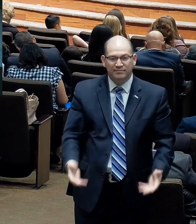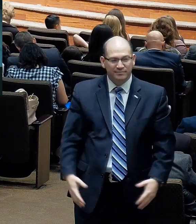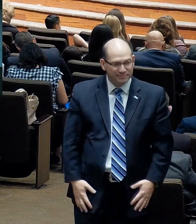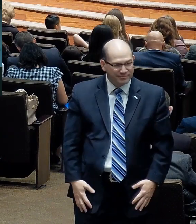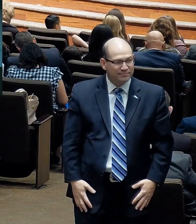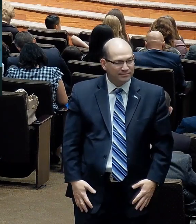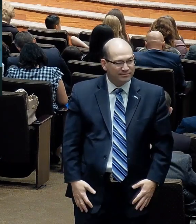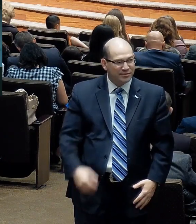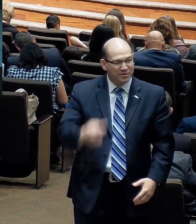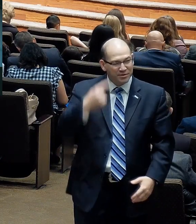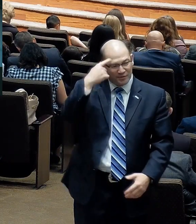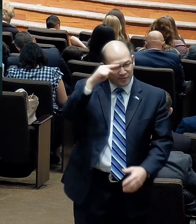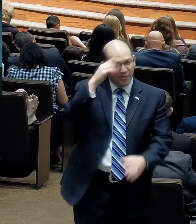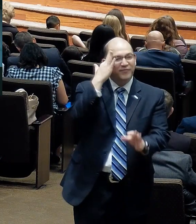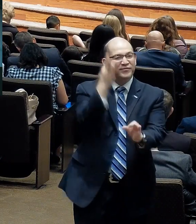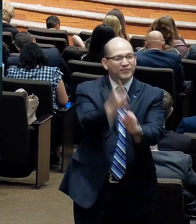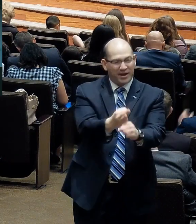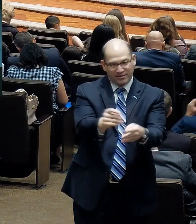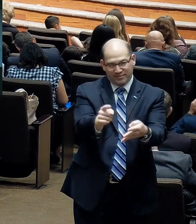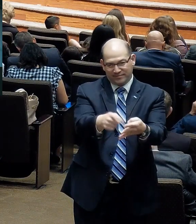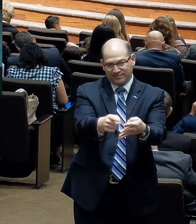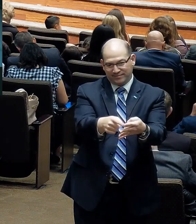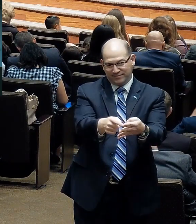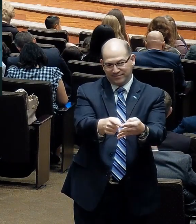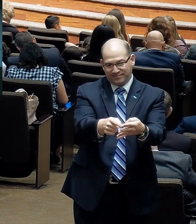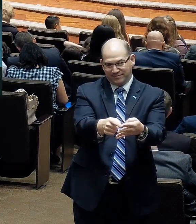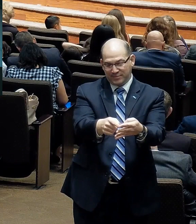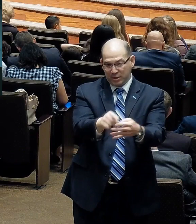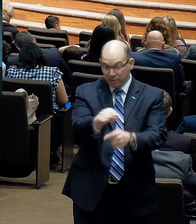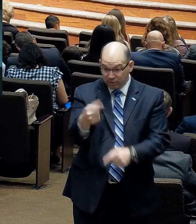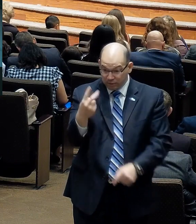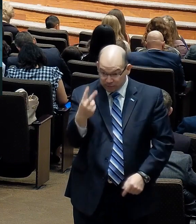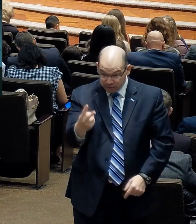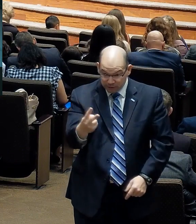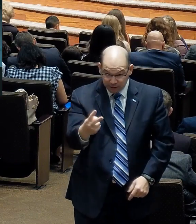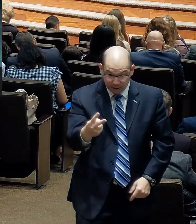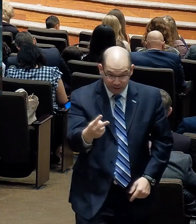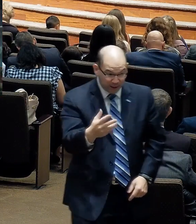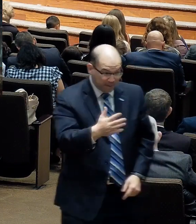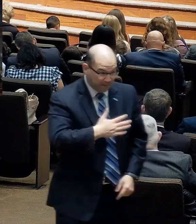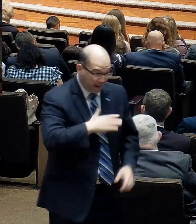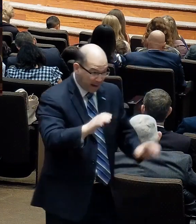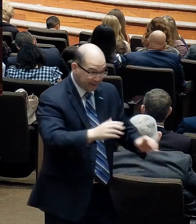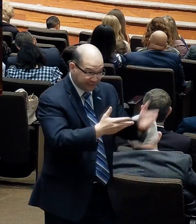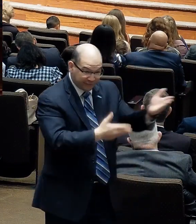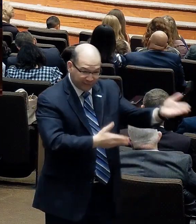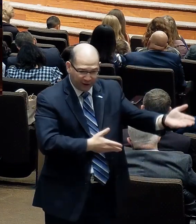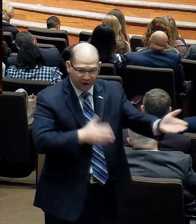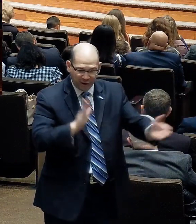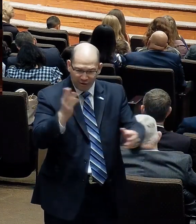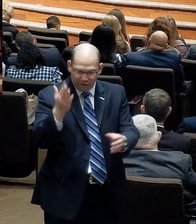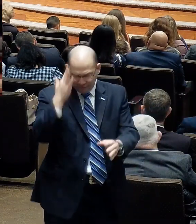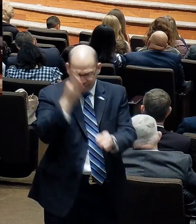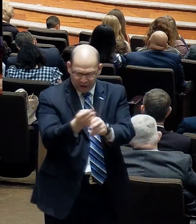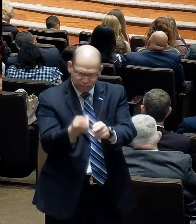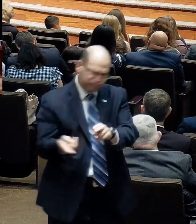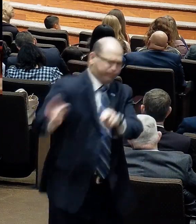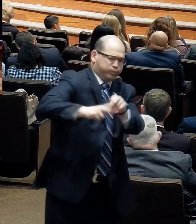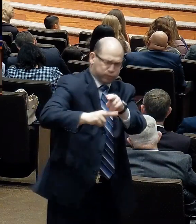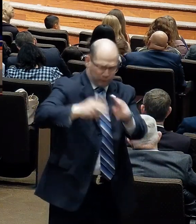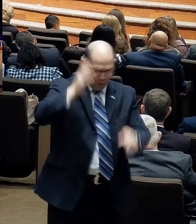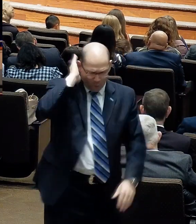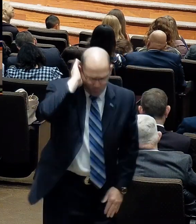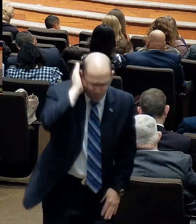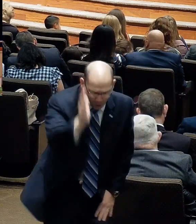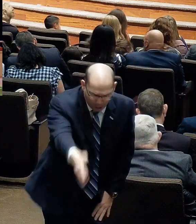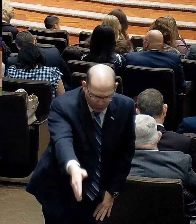I'm glad I wasn't there because when you see how I'm going to come through here, your faith is going to be strengthened. When you see what I have planned here that